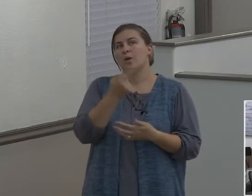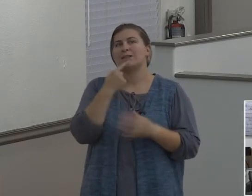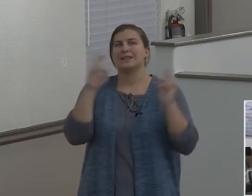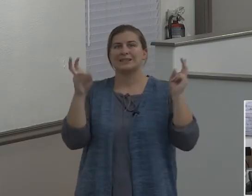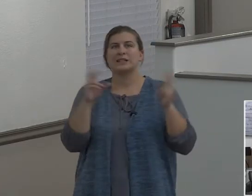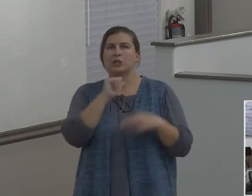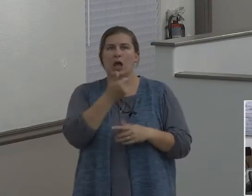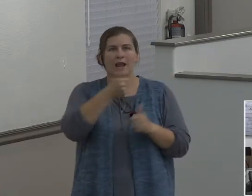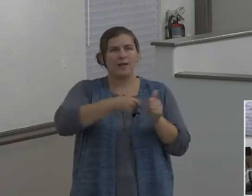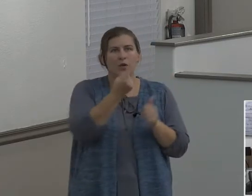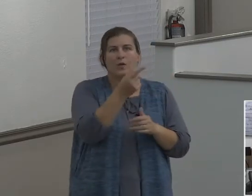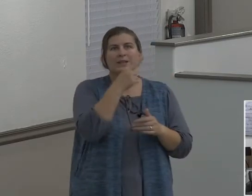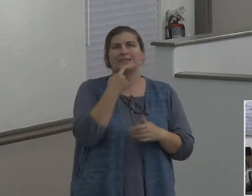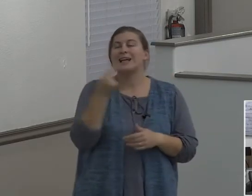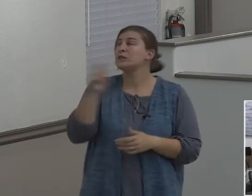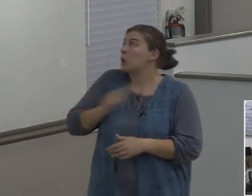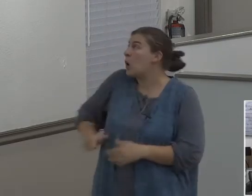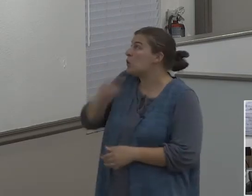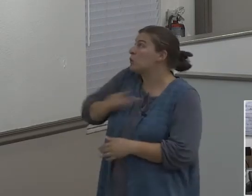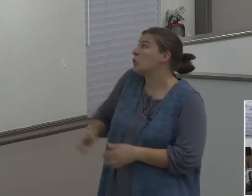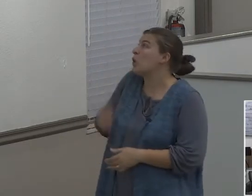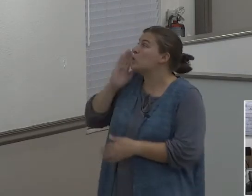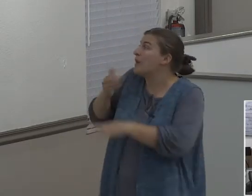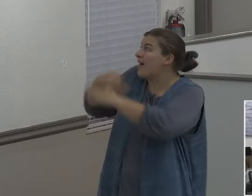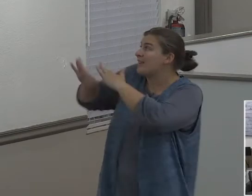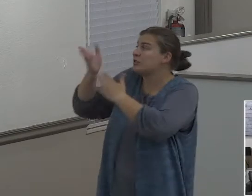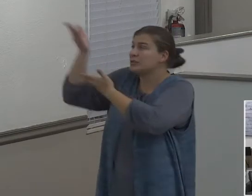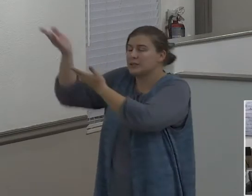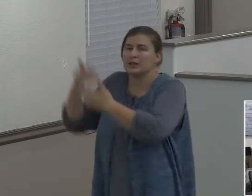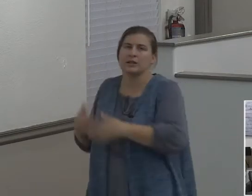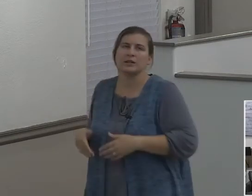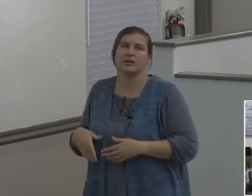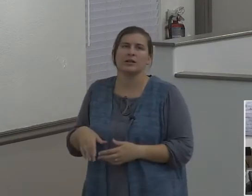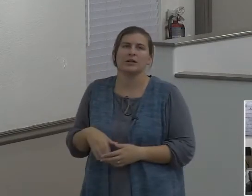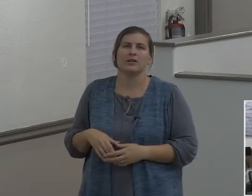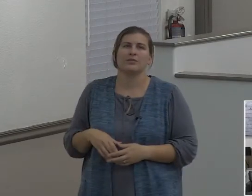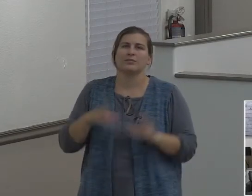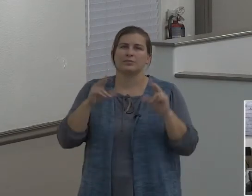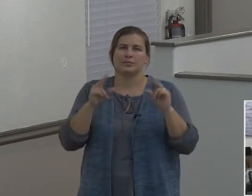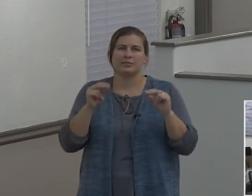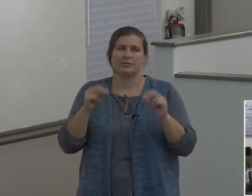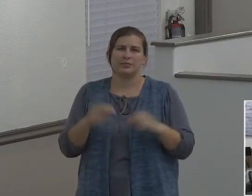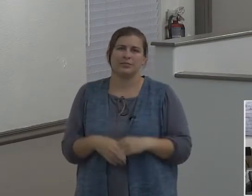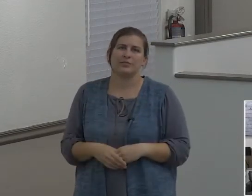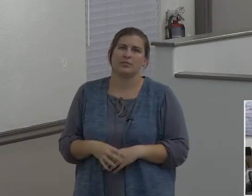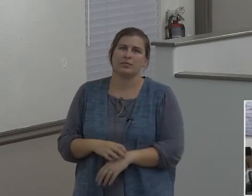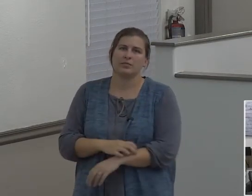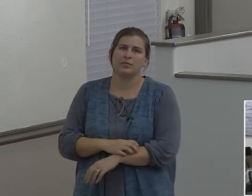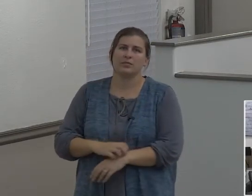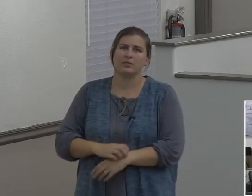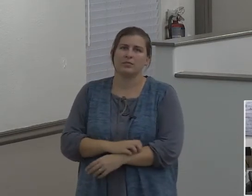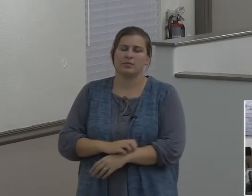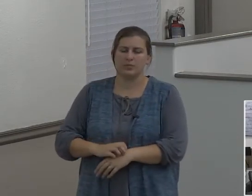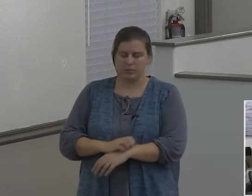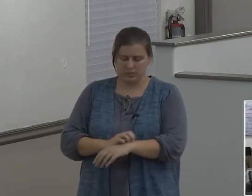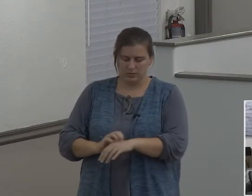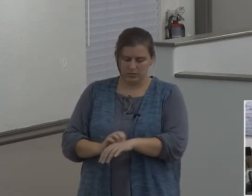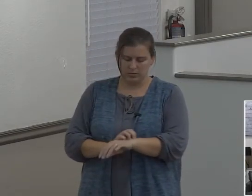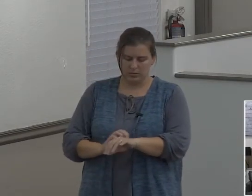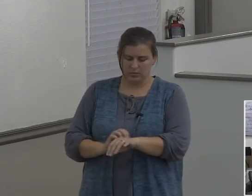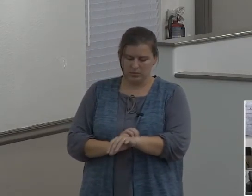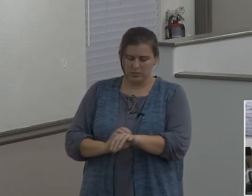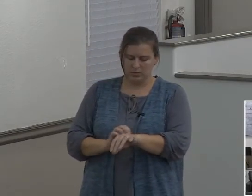heaven, but he that doeth the will of my Father which is in heaven. What's the will of God for you? The will of God is that you would receive his Son.